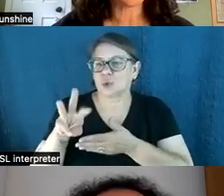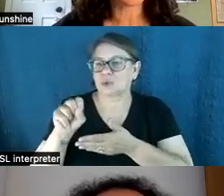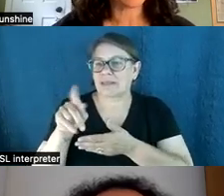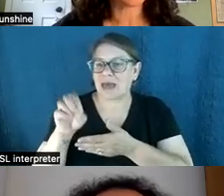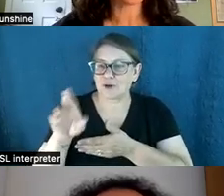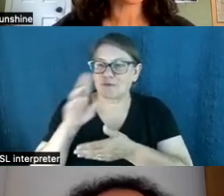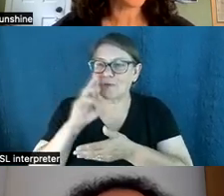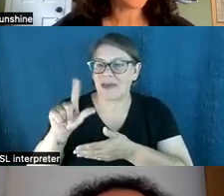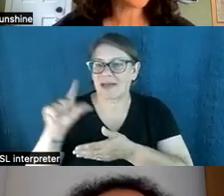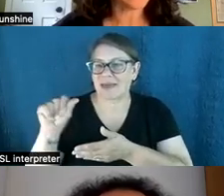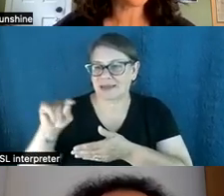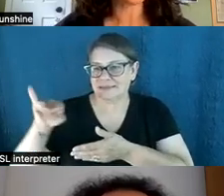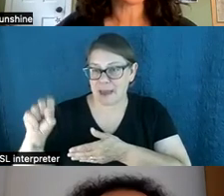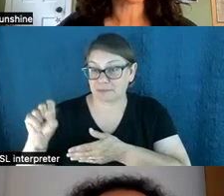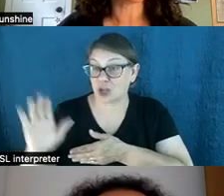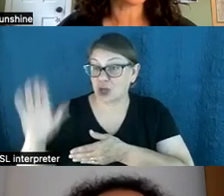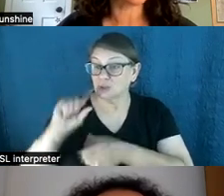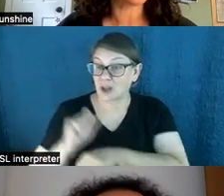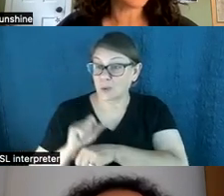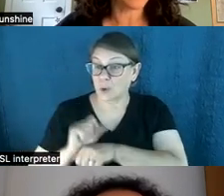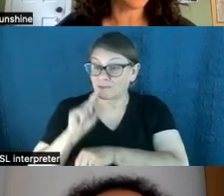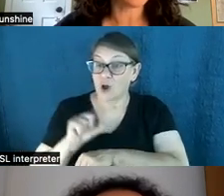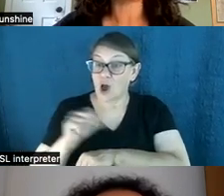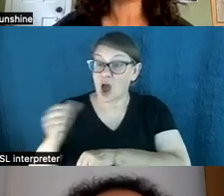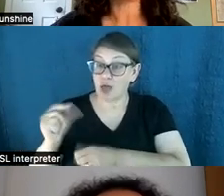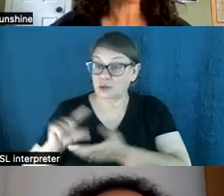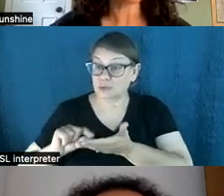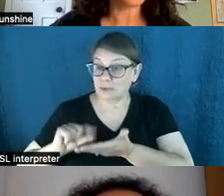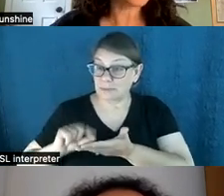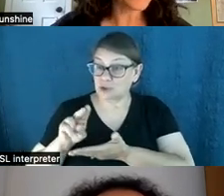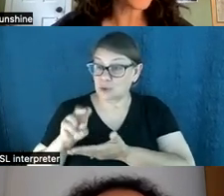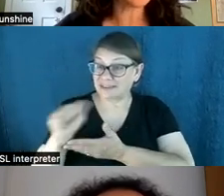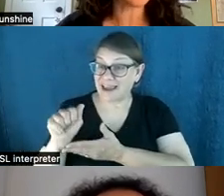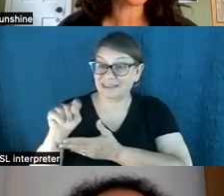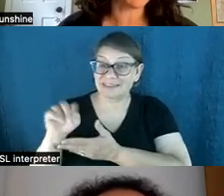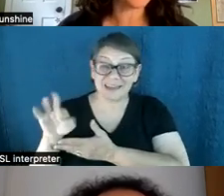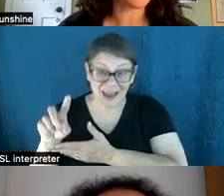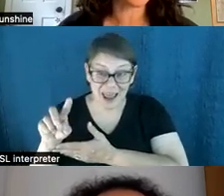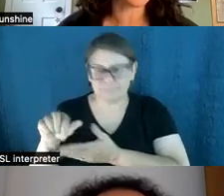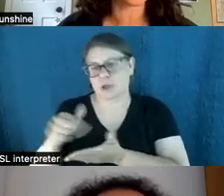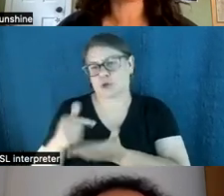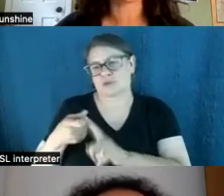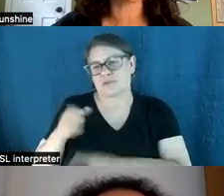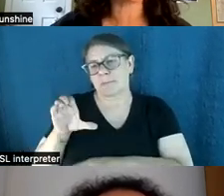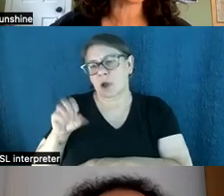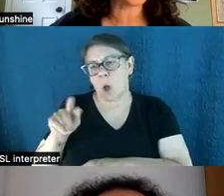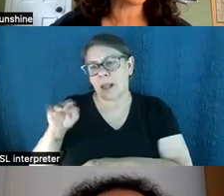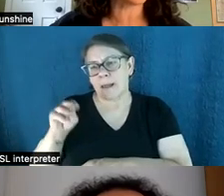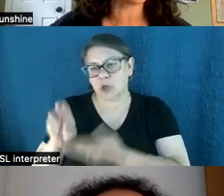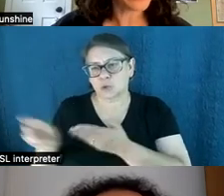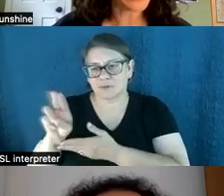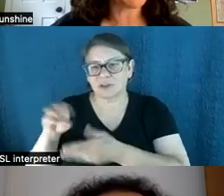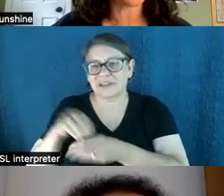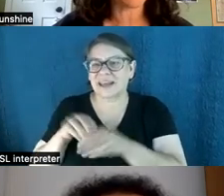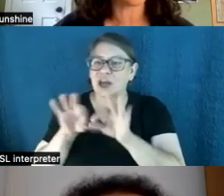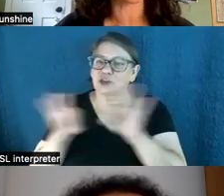for the Desert Sun and USA Today, where he covered climate and the environment, and he graduated from Columbia University with a degree in sustainable